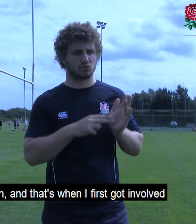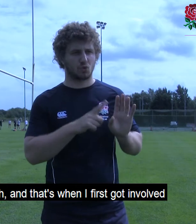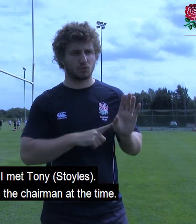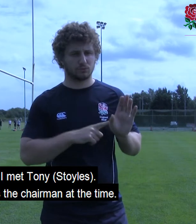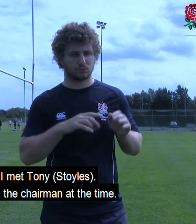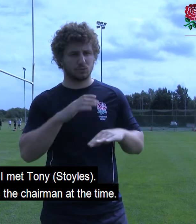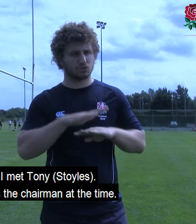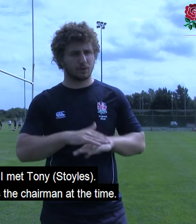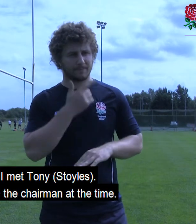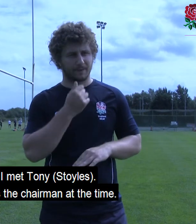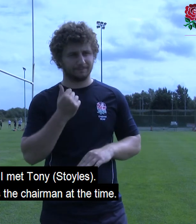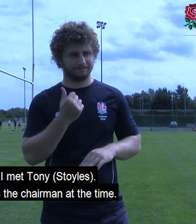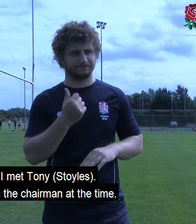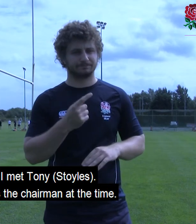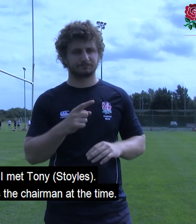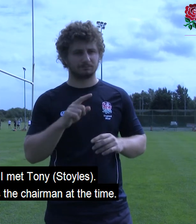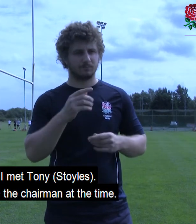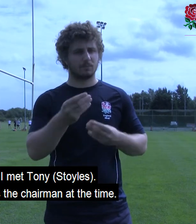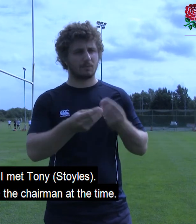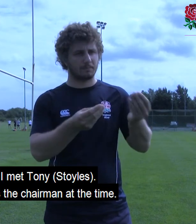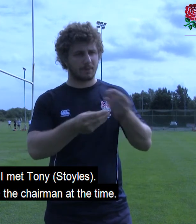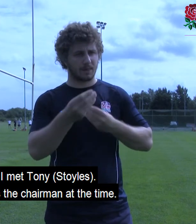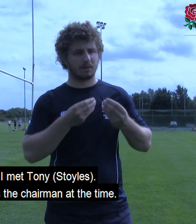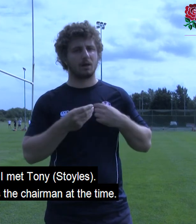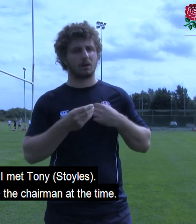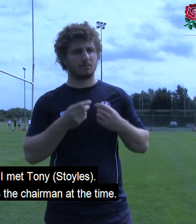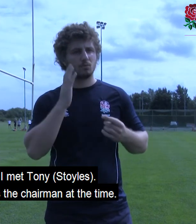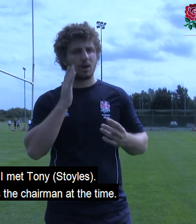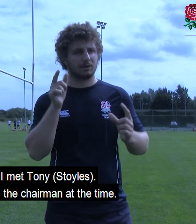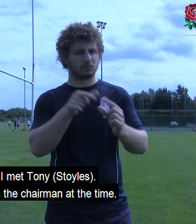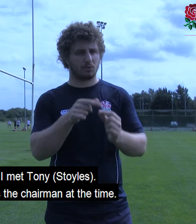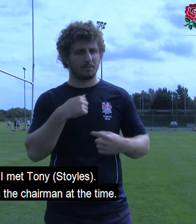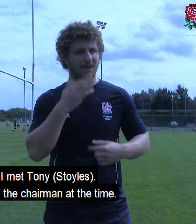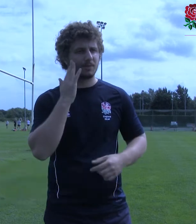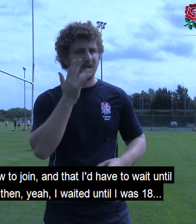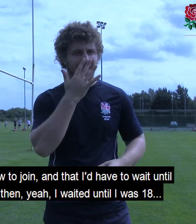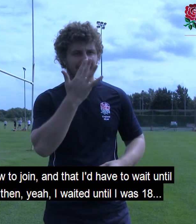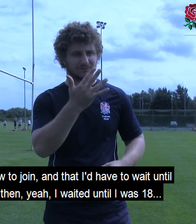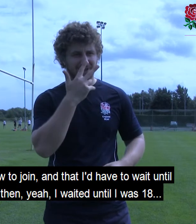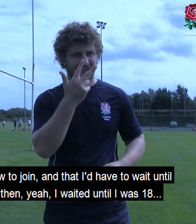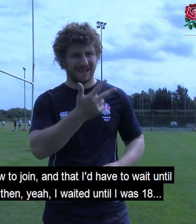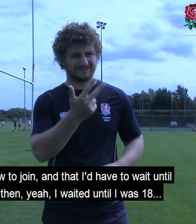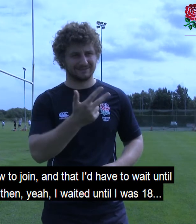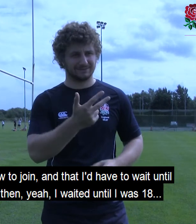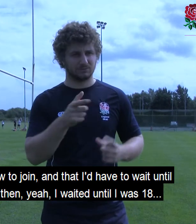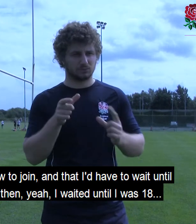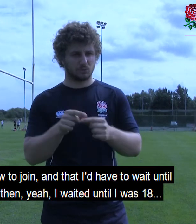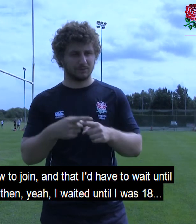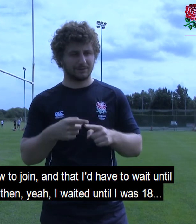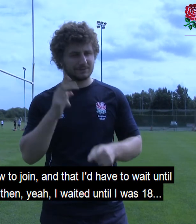I met Tony, he was the chairman at the time, so we explained how to join and that I'd have to